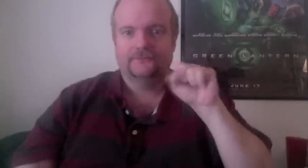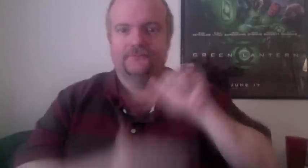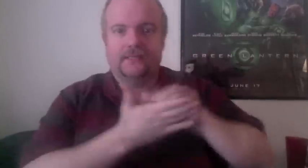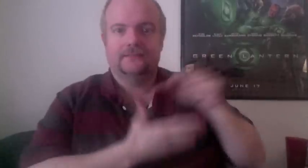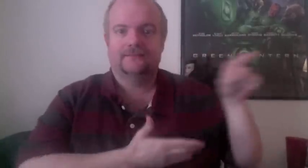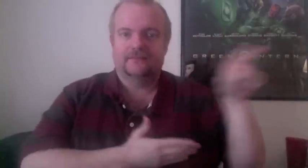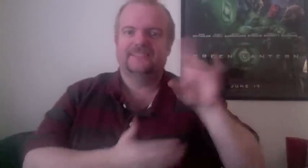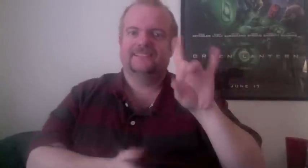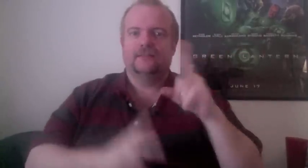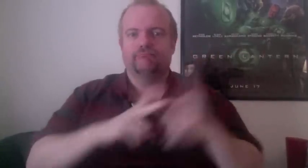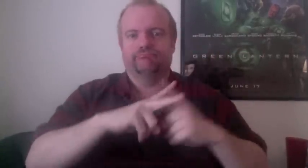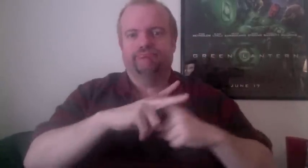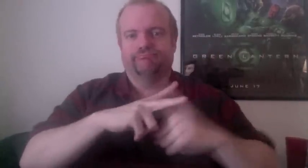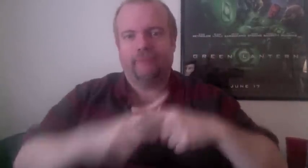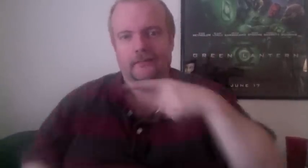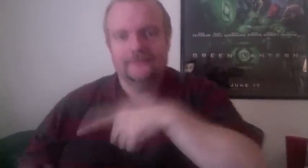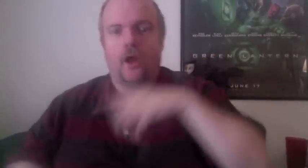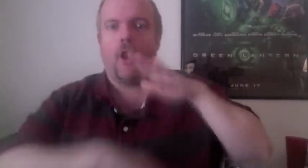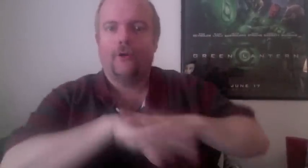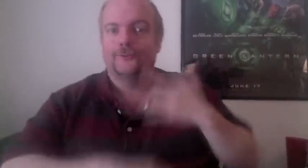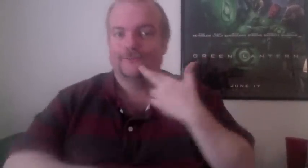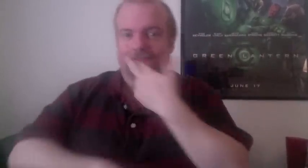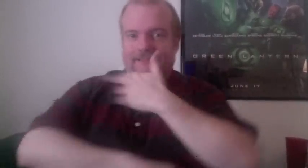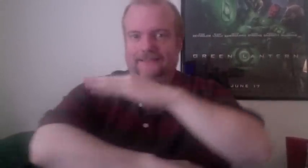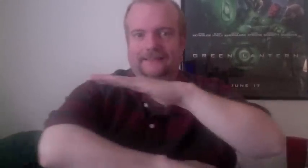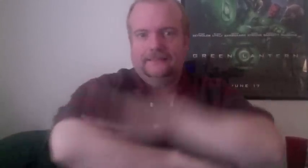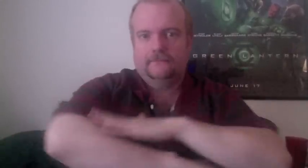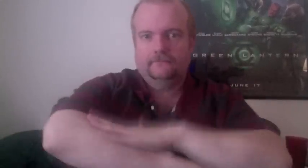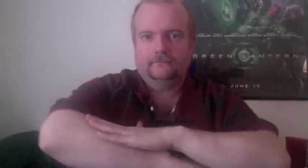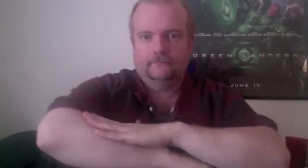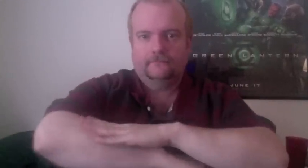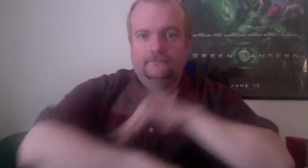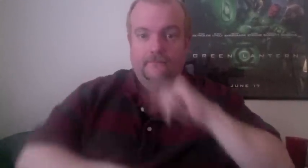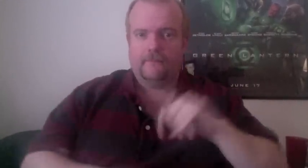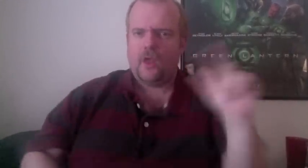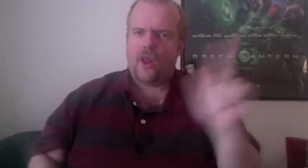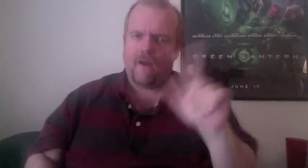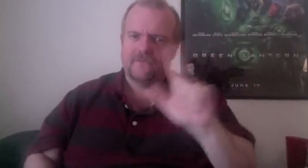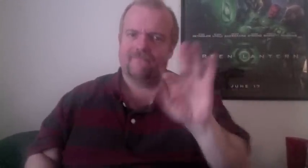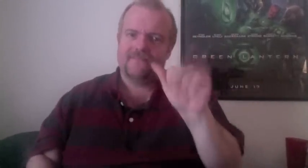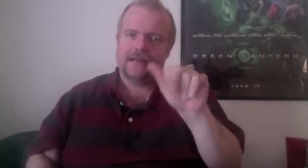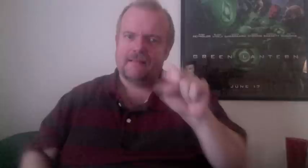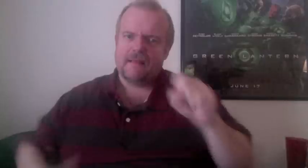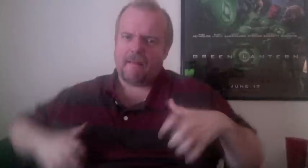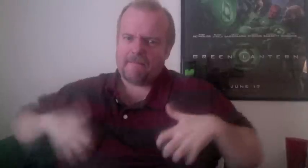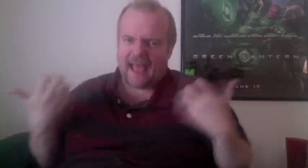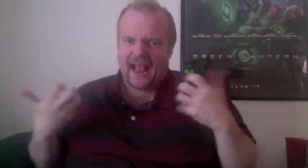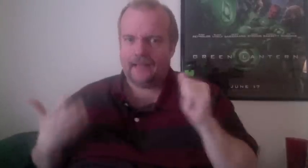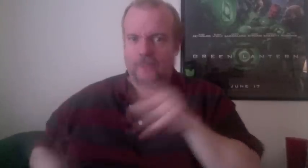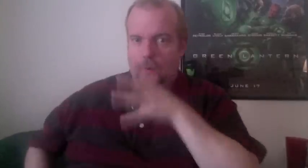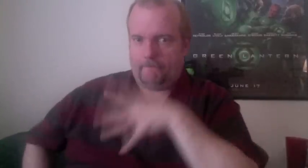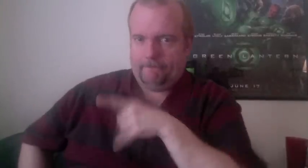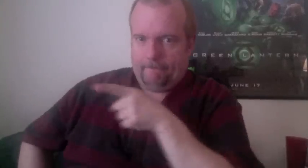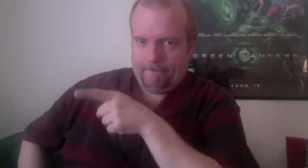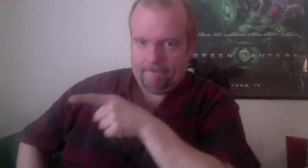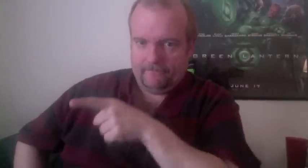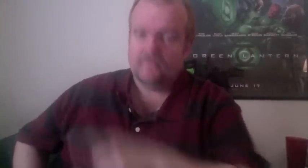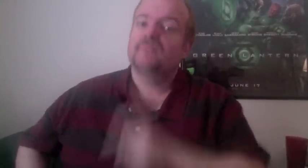to figure out what's this all about. If anybody tells me this isn't real, you do have it on your own, and that graveyard will let you know that it is on.